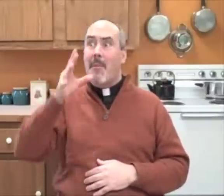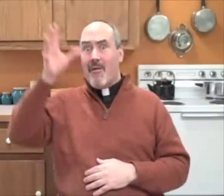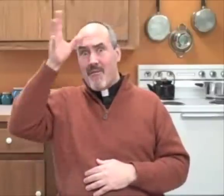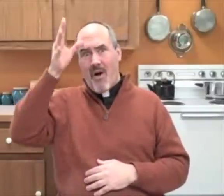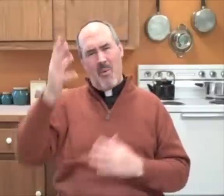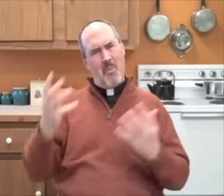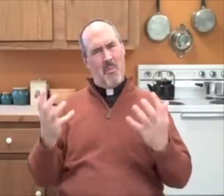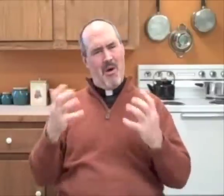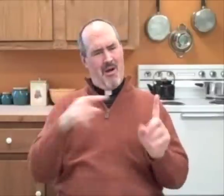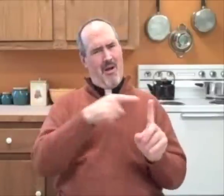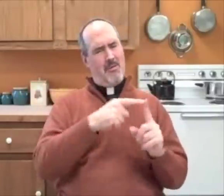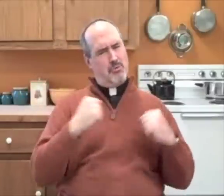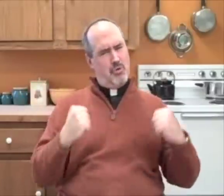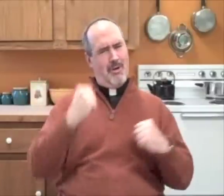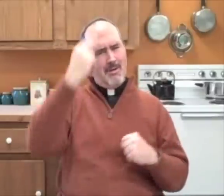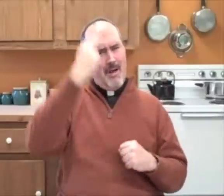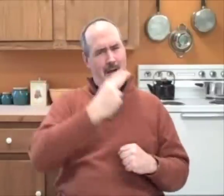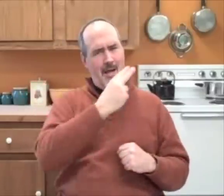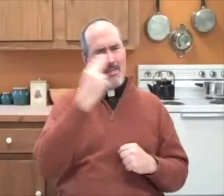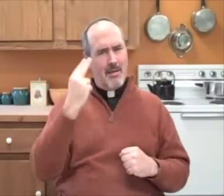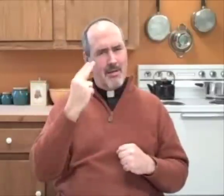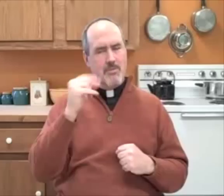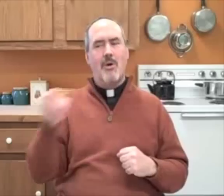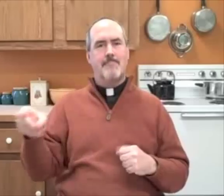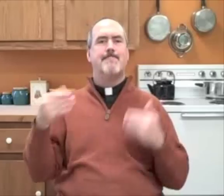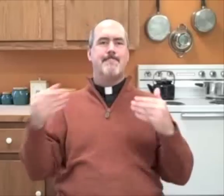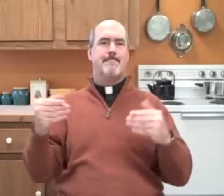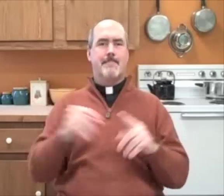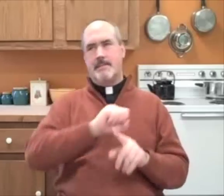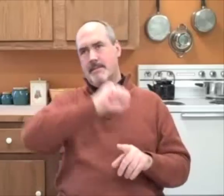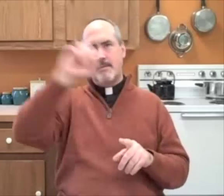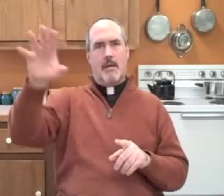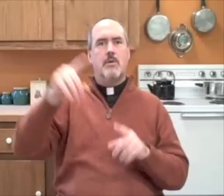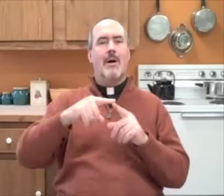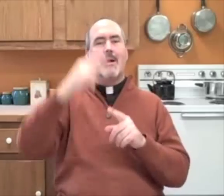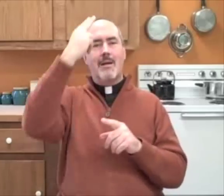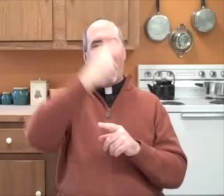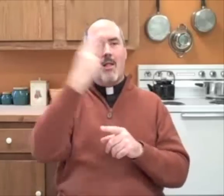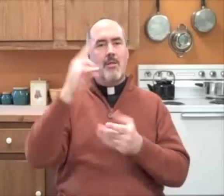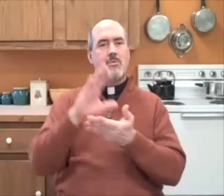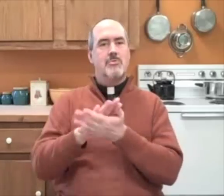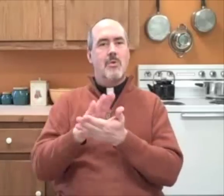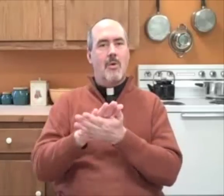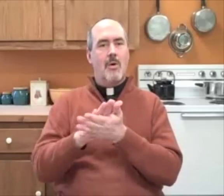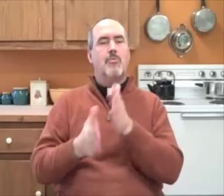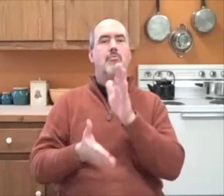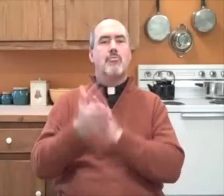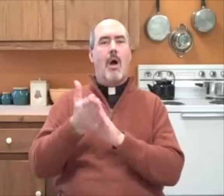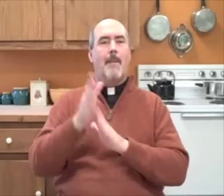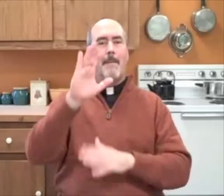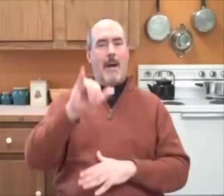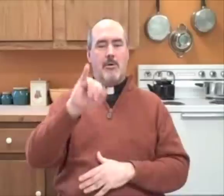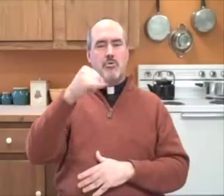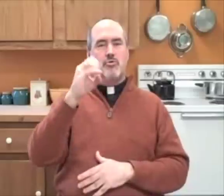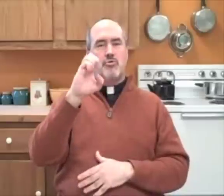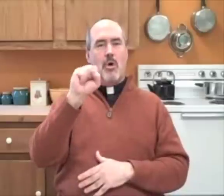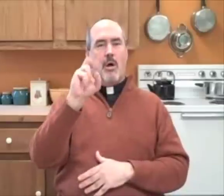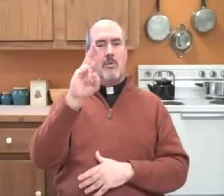His father wanted him to grow up strong in the Catholic faith, so they sent him off to a Catholic school that was run by the Jesuit